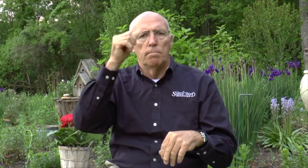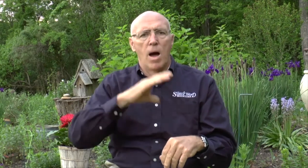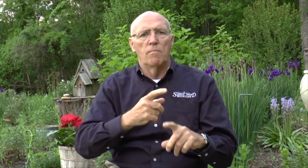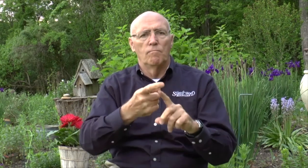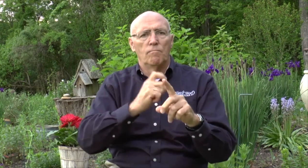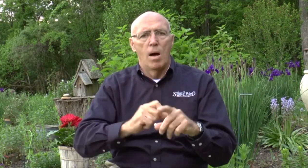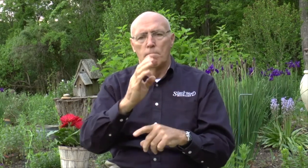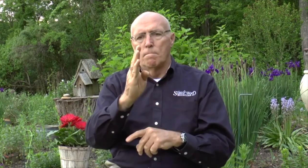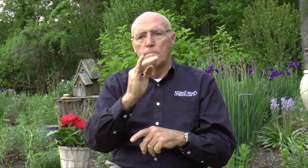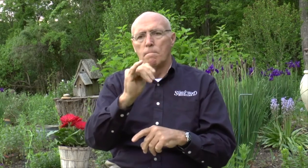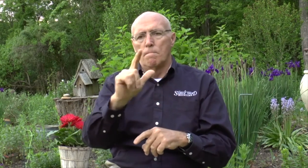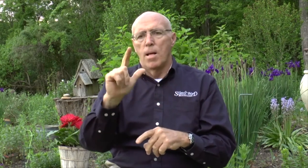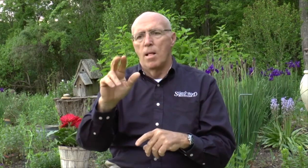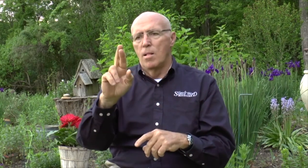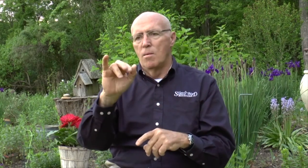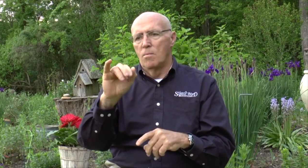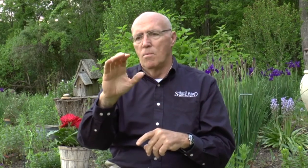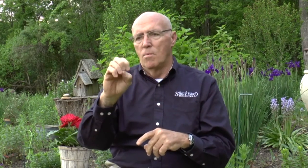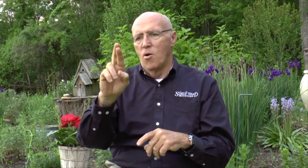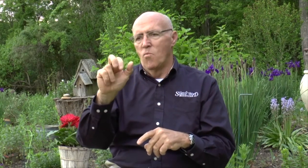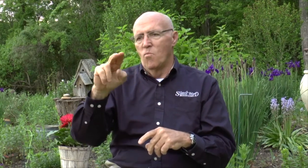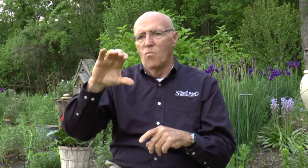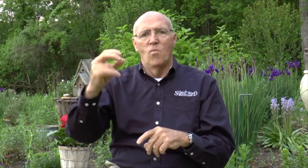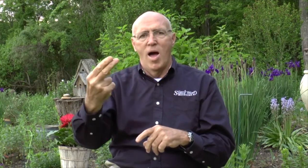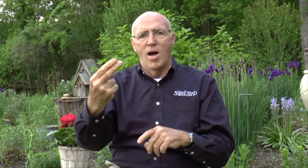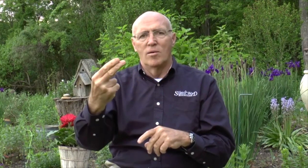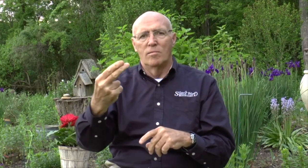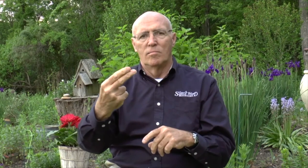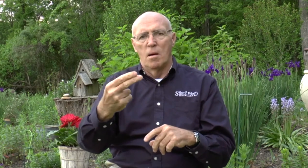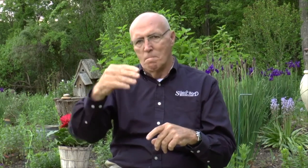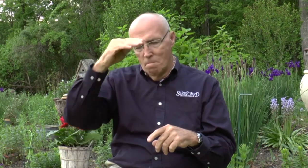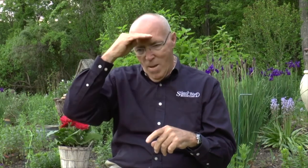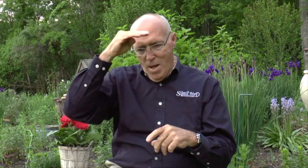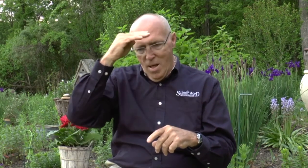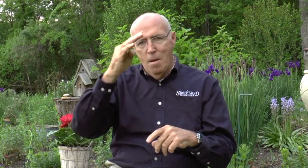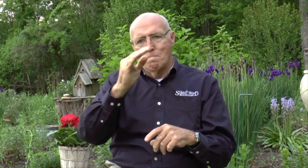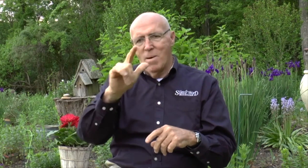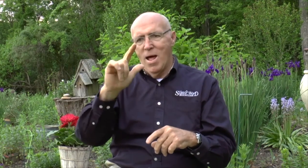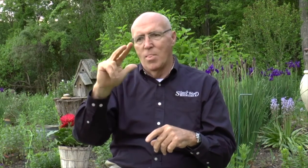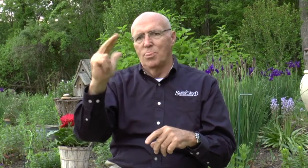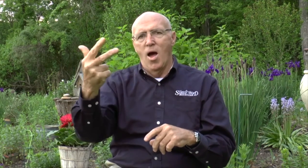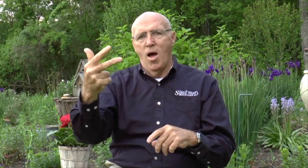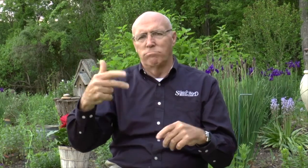evangelist from the Bill Rice Ranch. Bill III came.